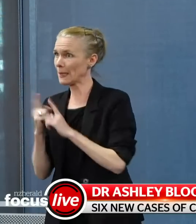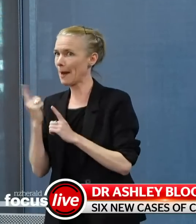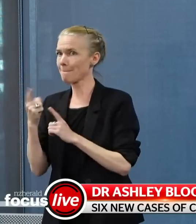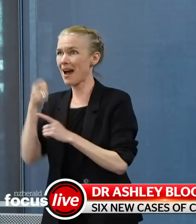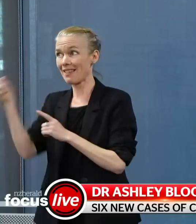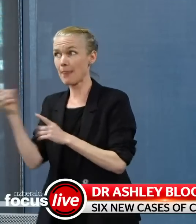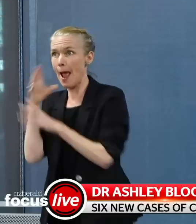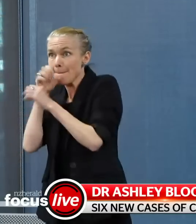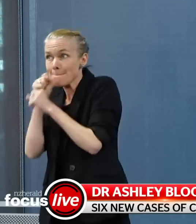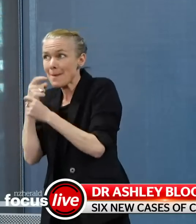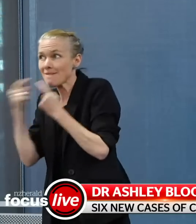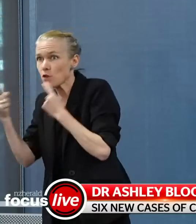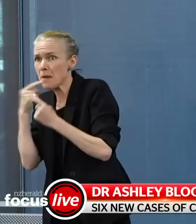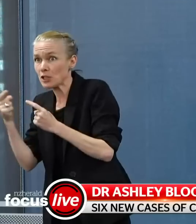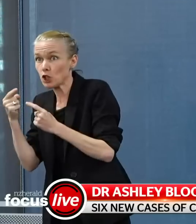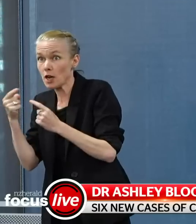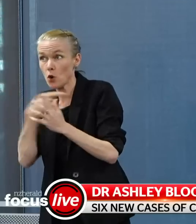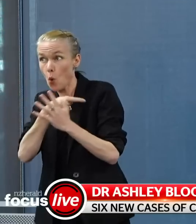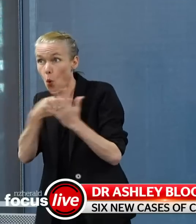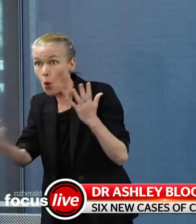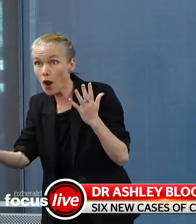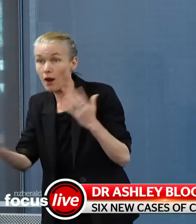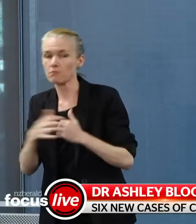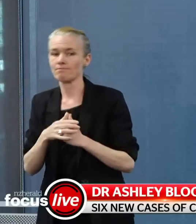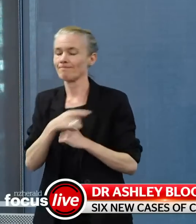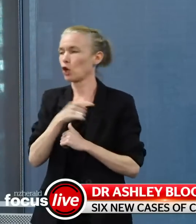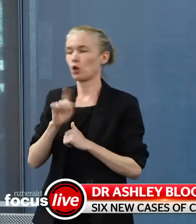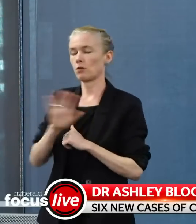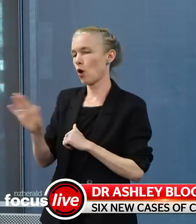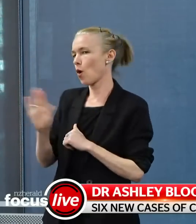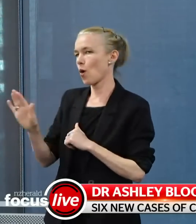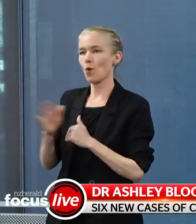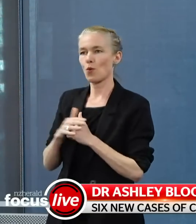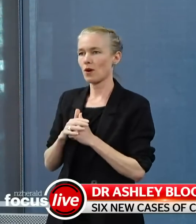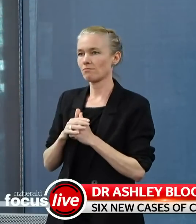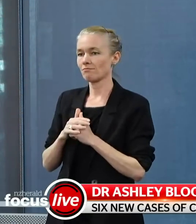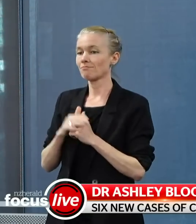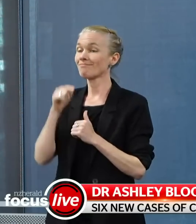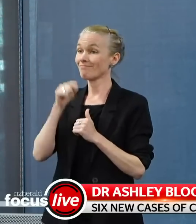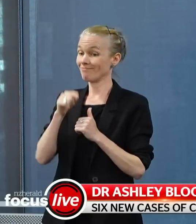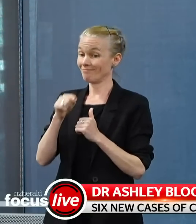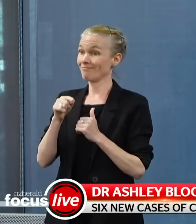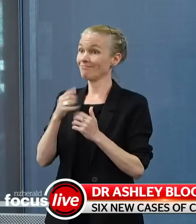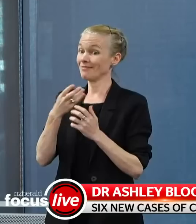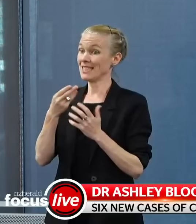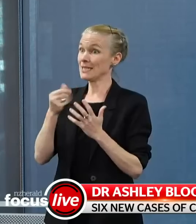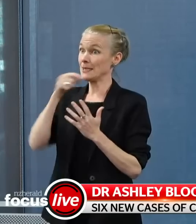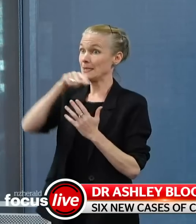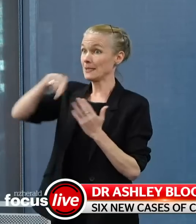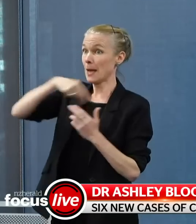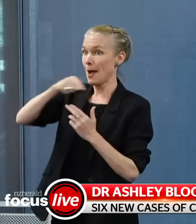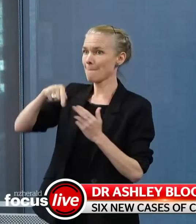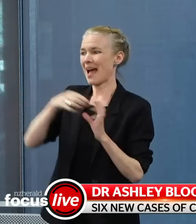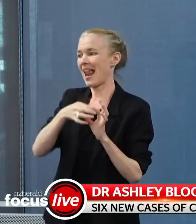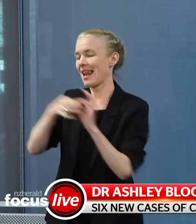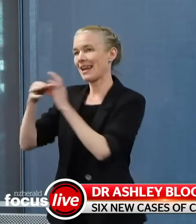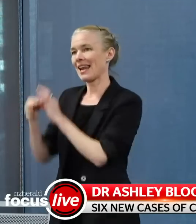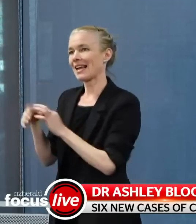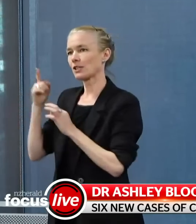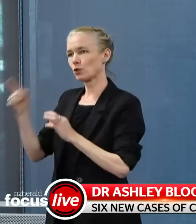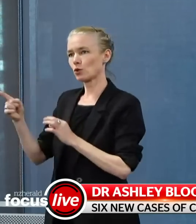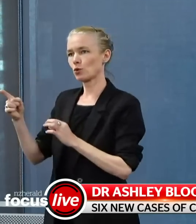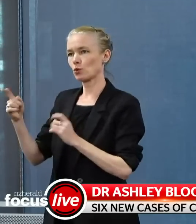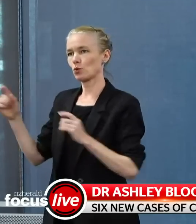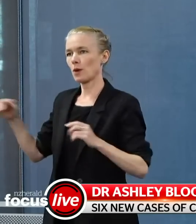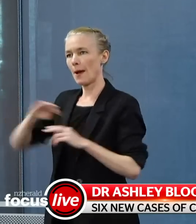are associated with the Mount Roskill group, but were already in isolation. So they are from families that